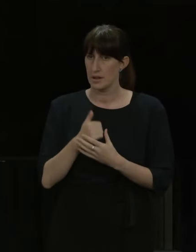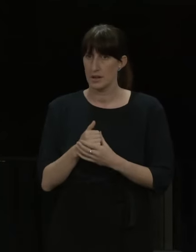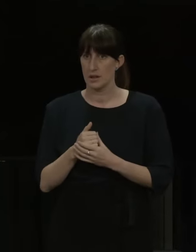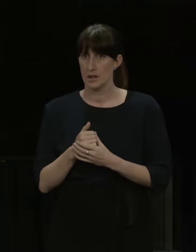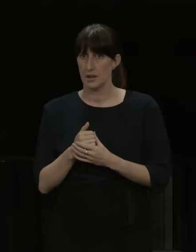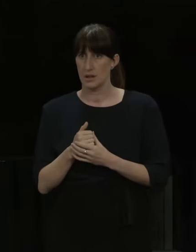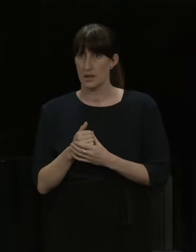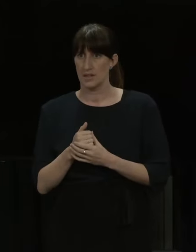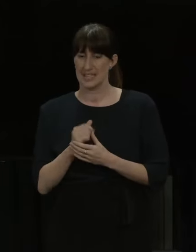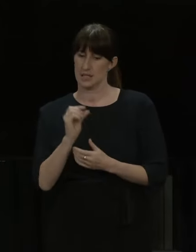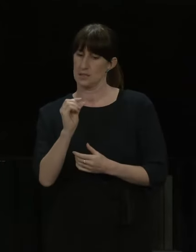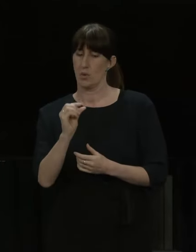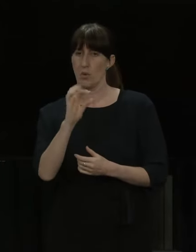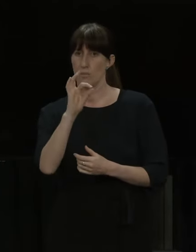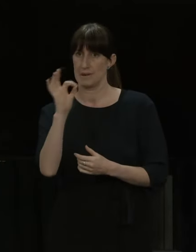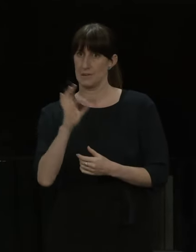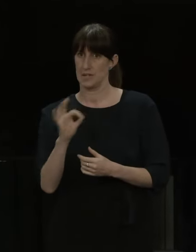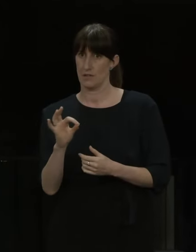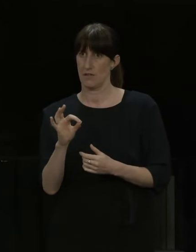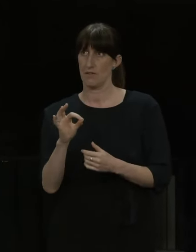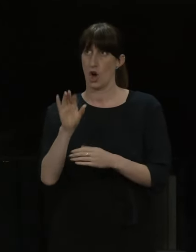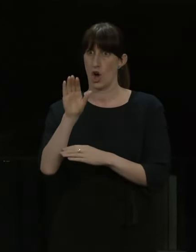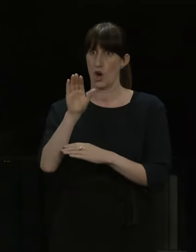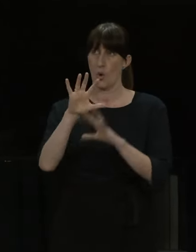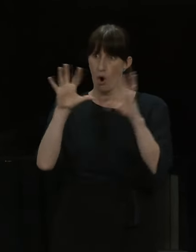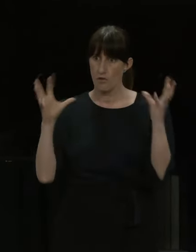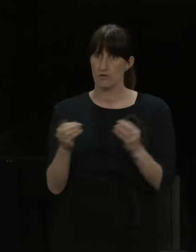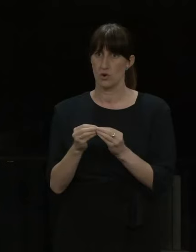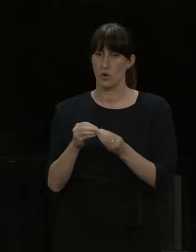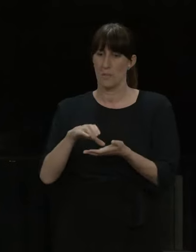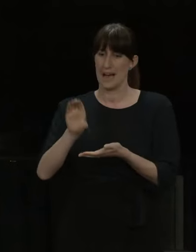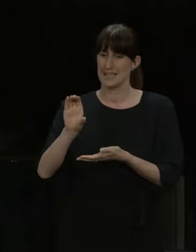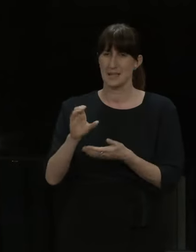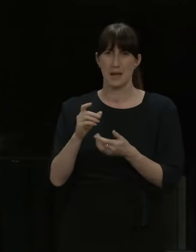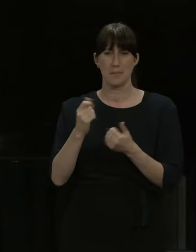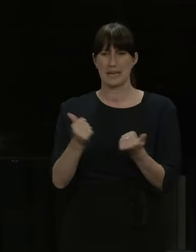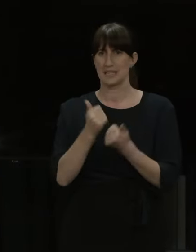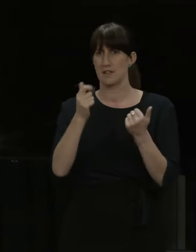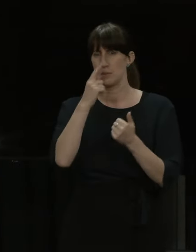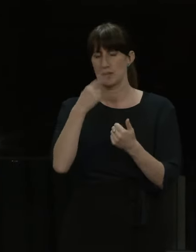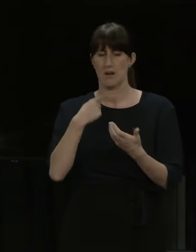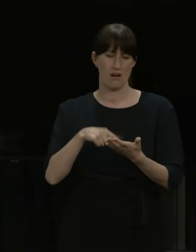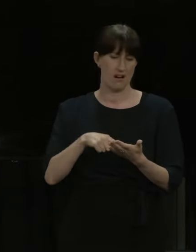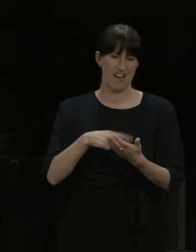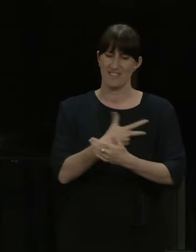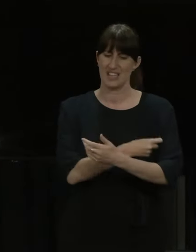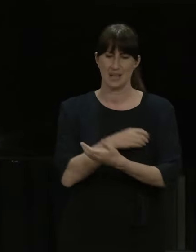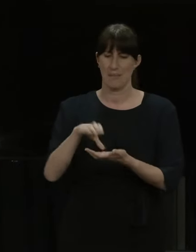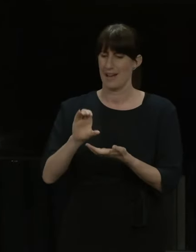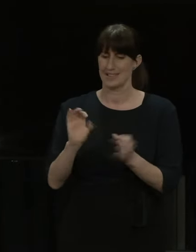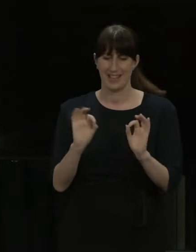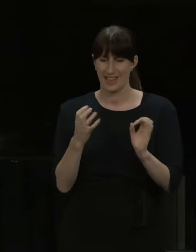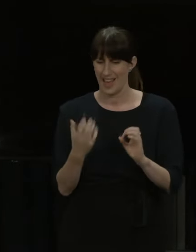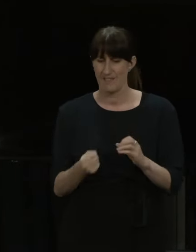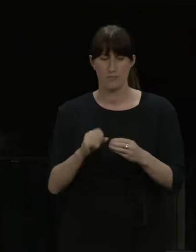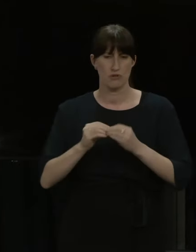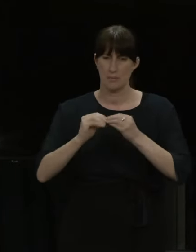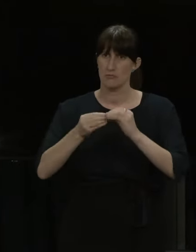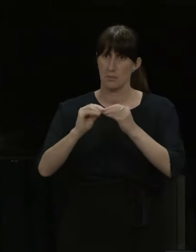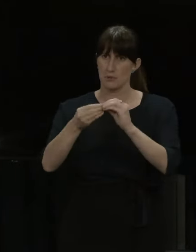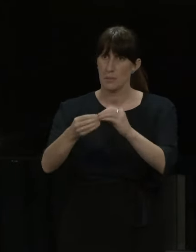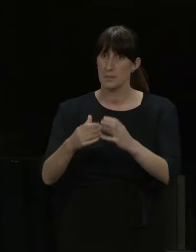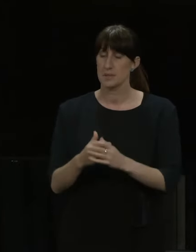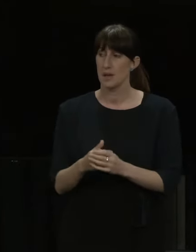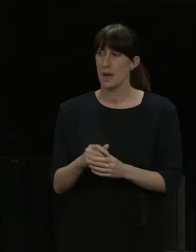overall passes issued and we've heard from many people that they've had issues getting it. What do you say to someone who got back stated in Australia, say, is out of